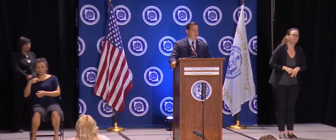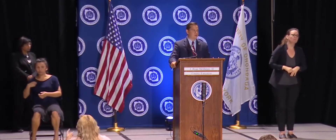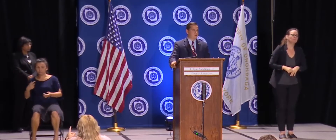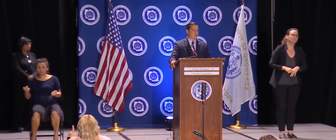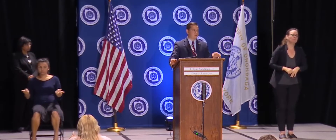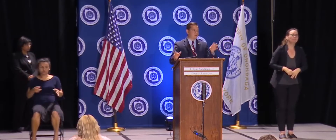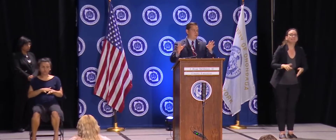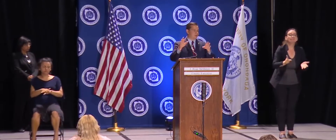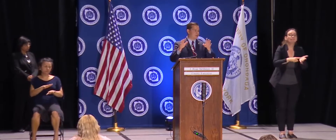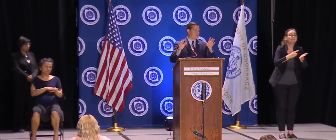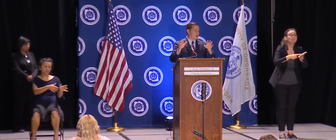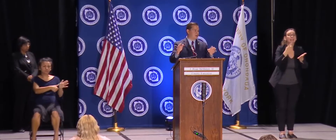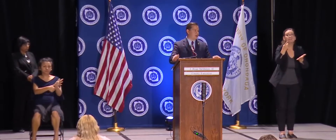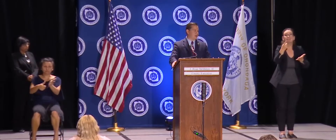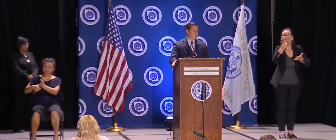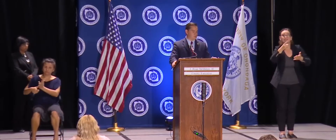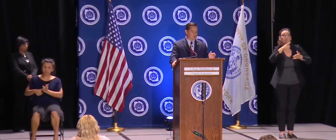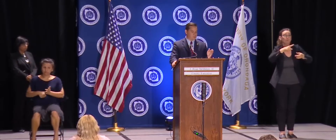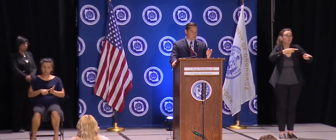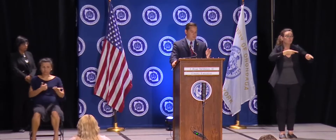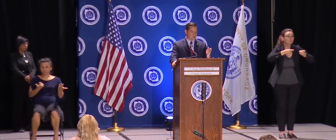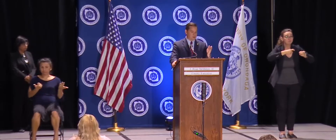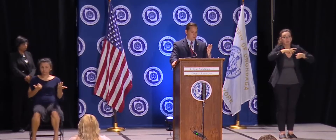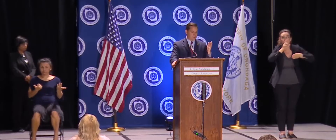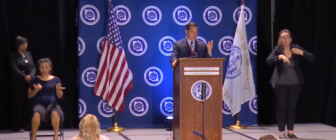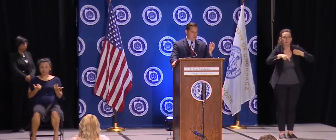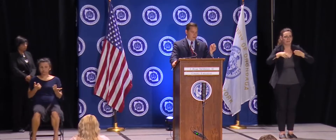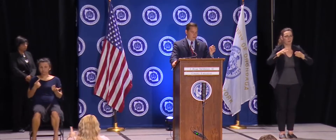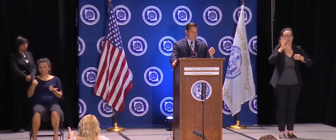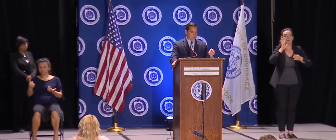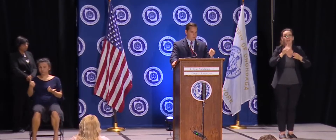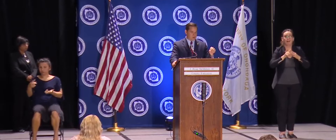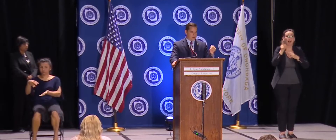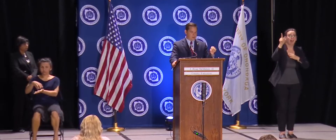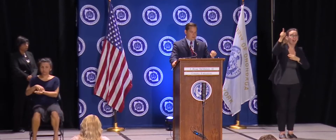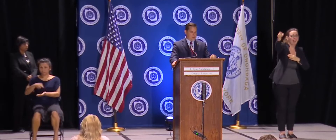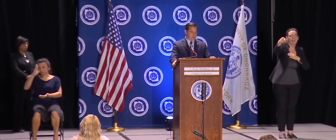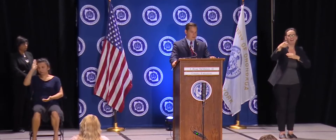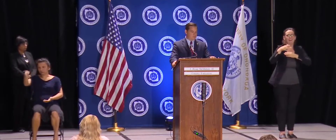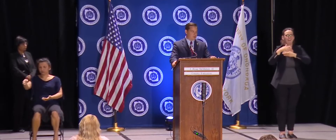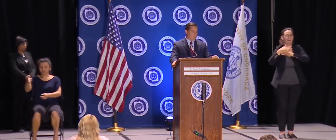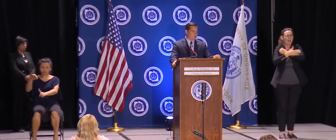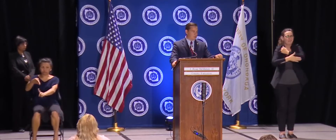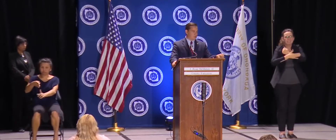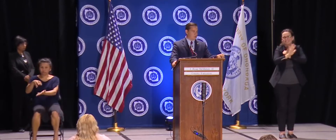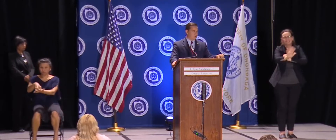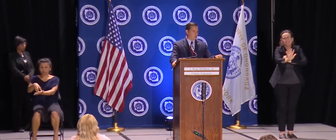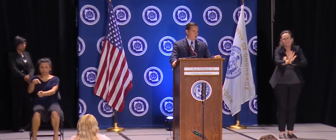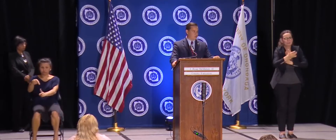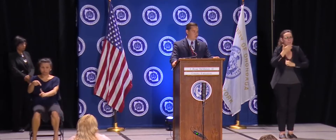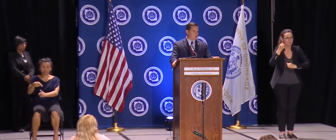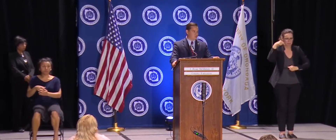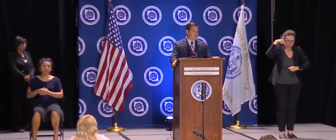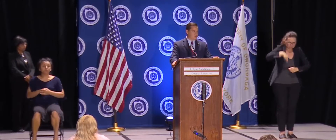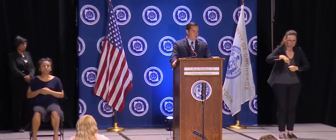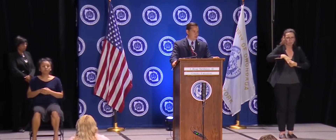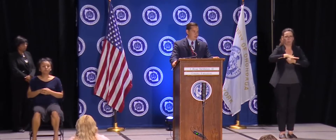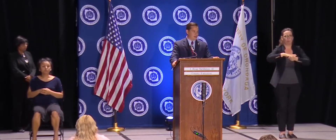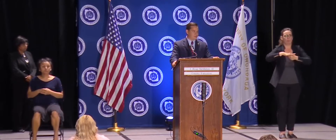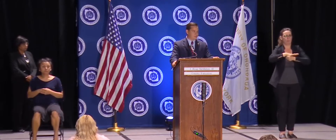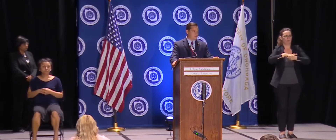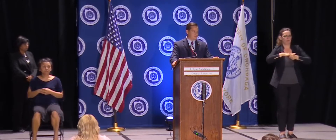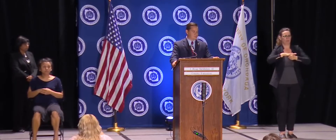And just too many hands. We want to be able to know that when a staff member or a student